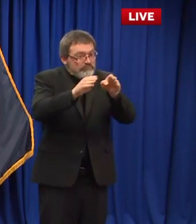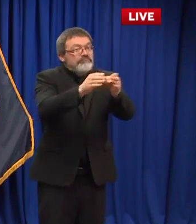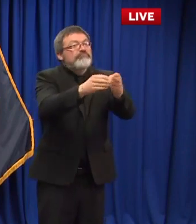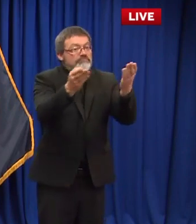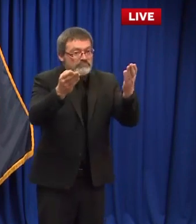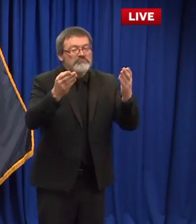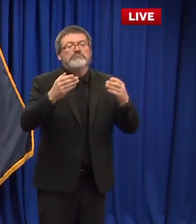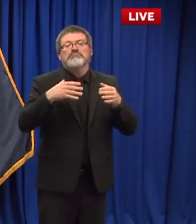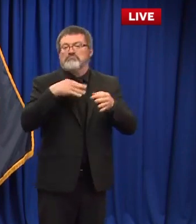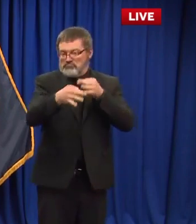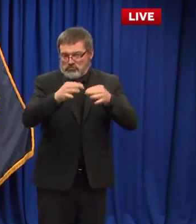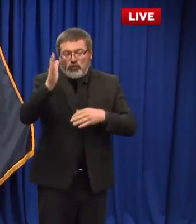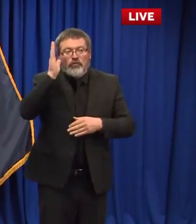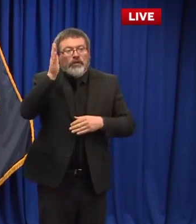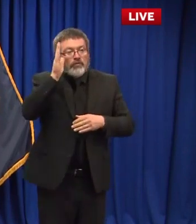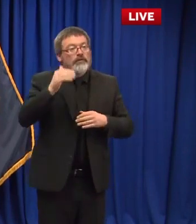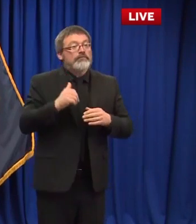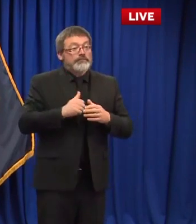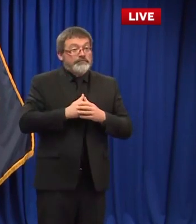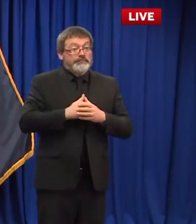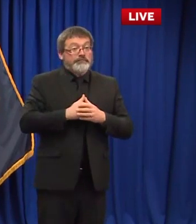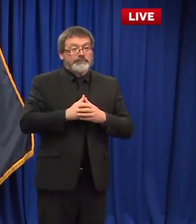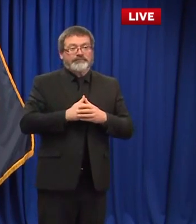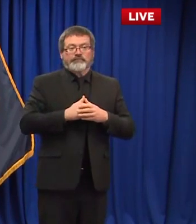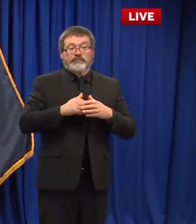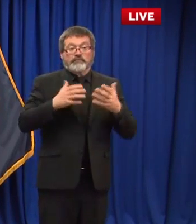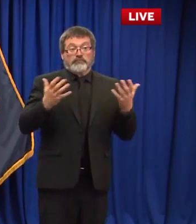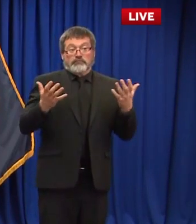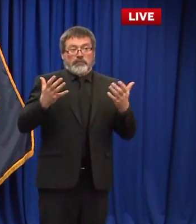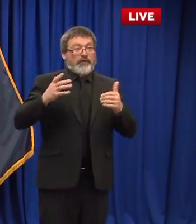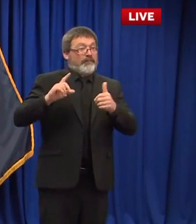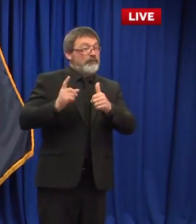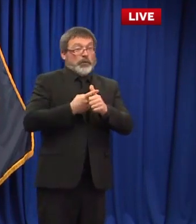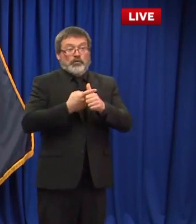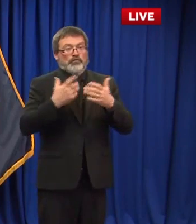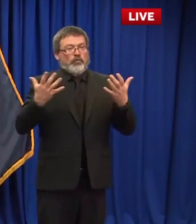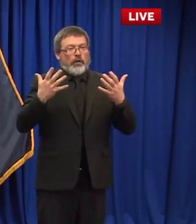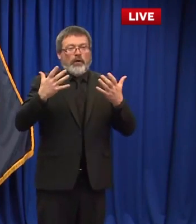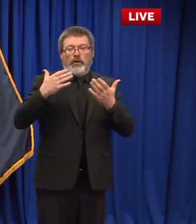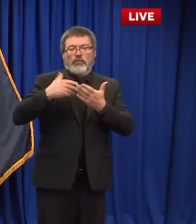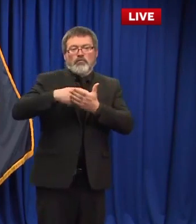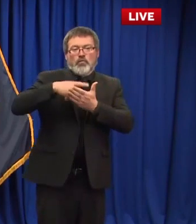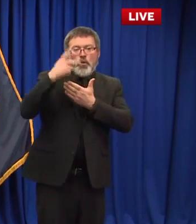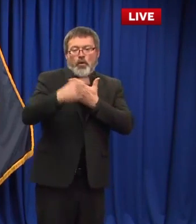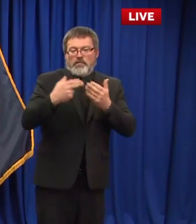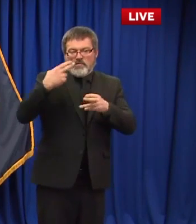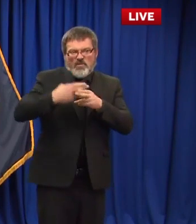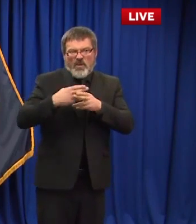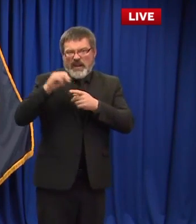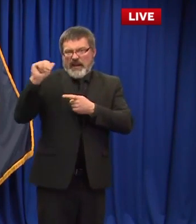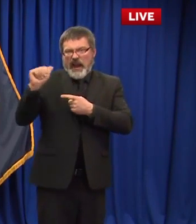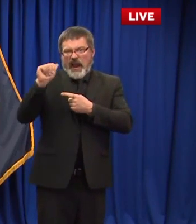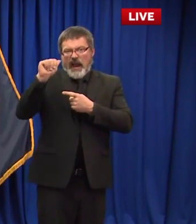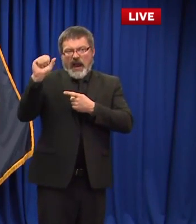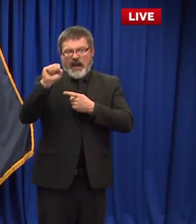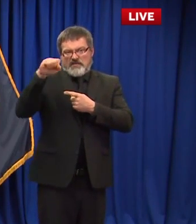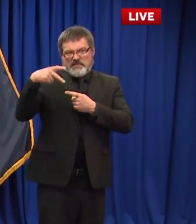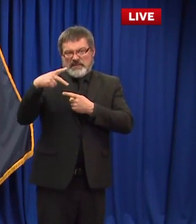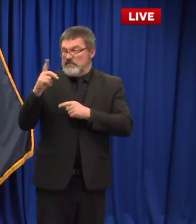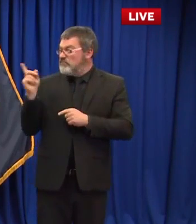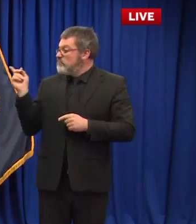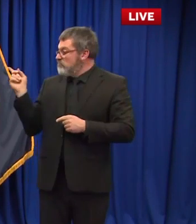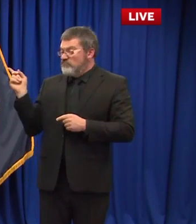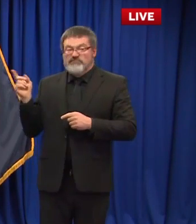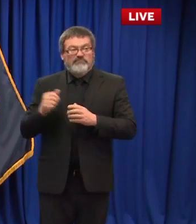But first we want to talk about a new program we're launching today called ASAP, ASAP COVID testing, standing for asymptomatic spread